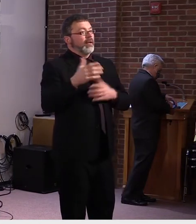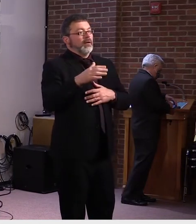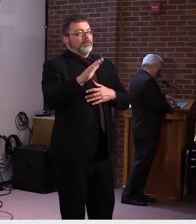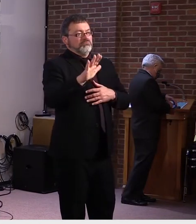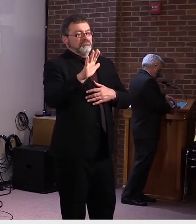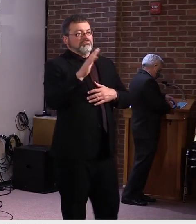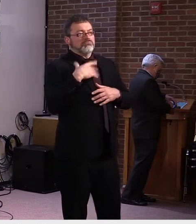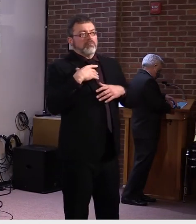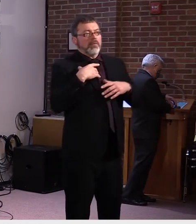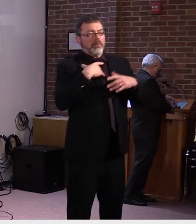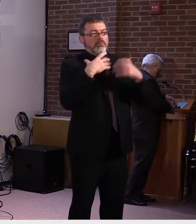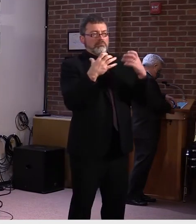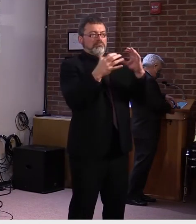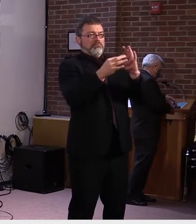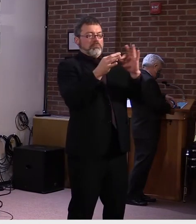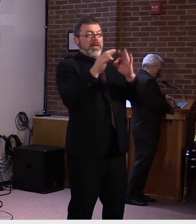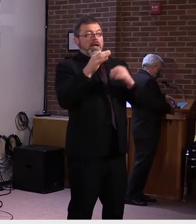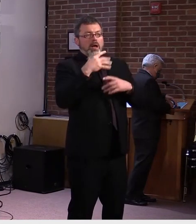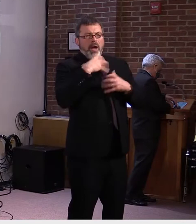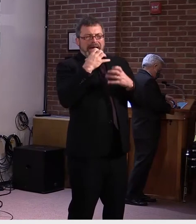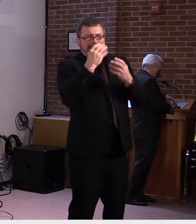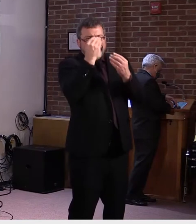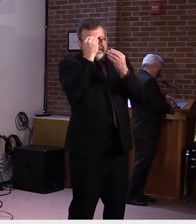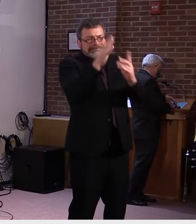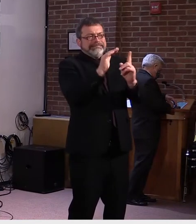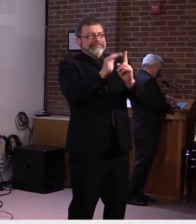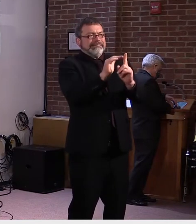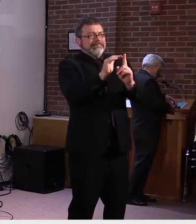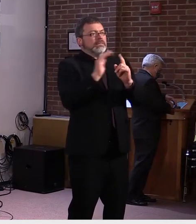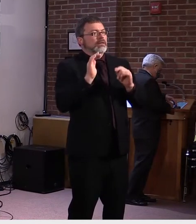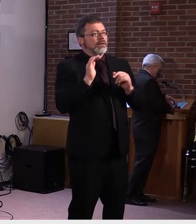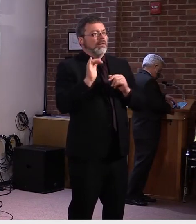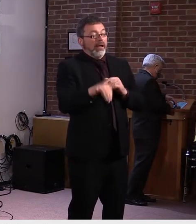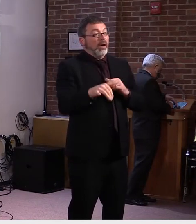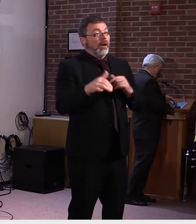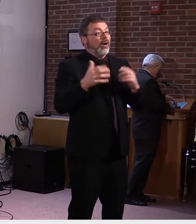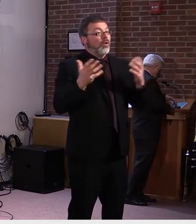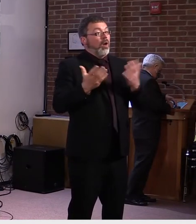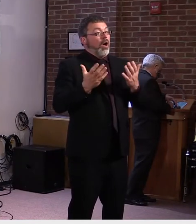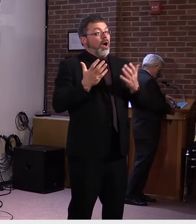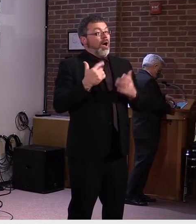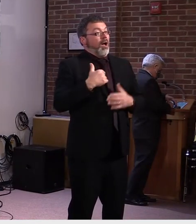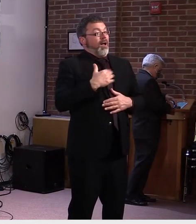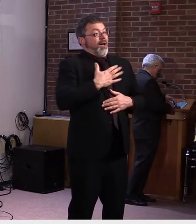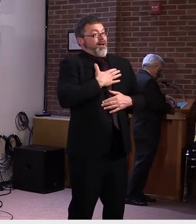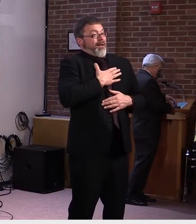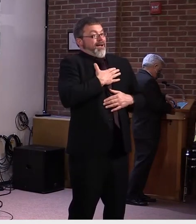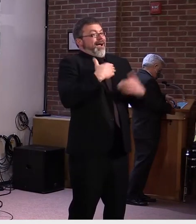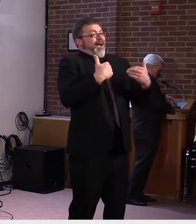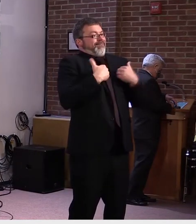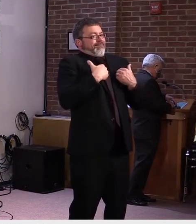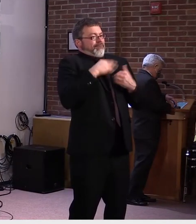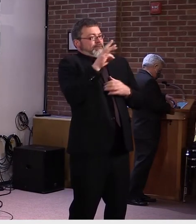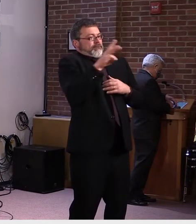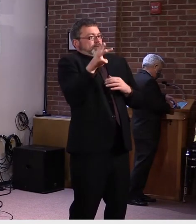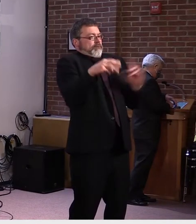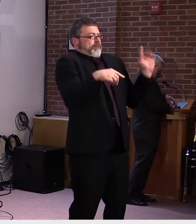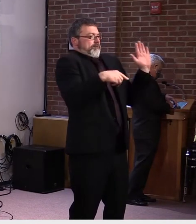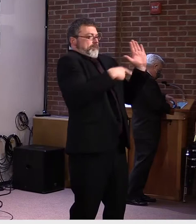website material devoted to this on one of our weekly update